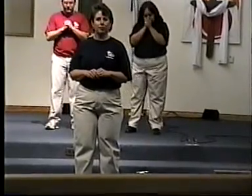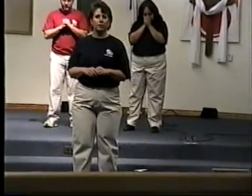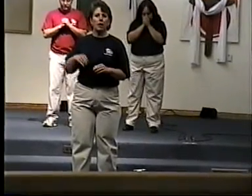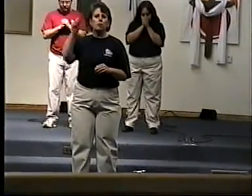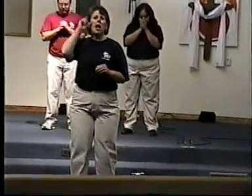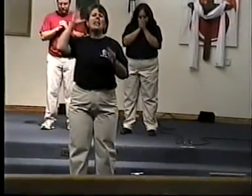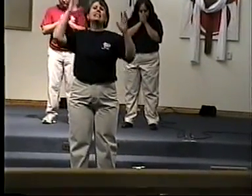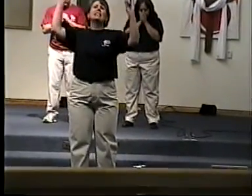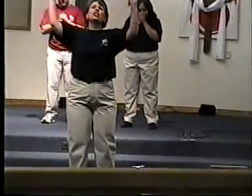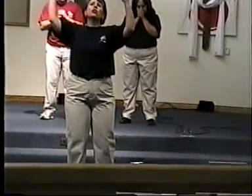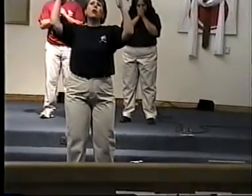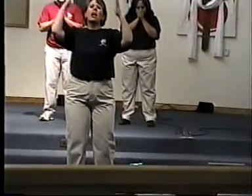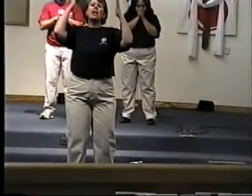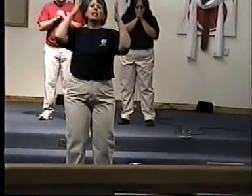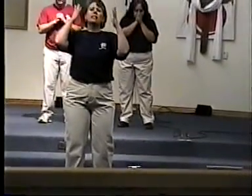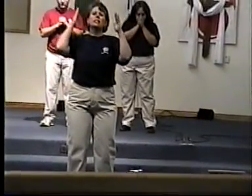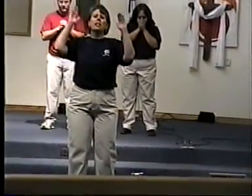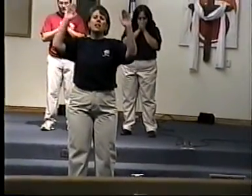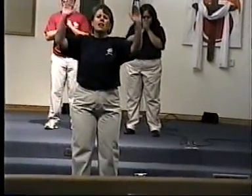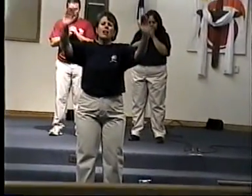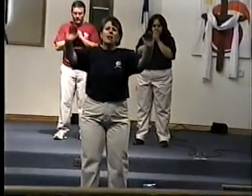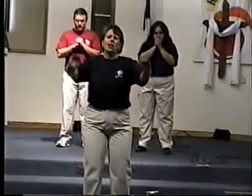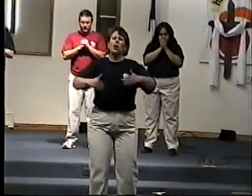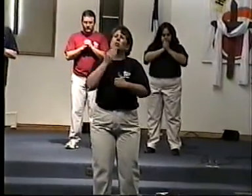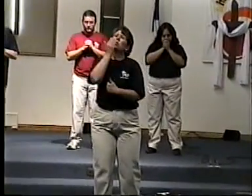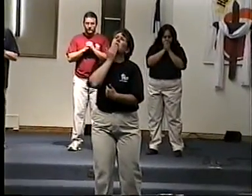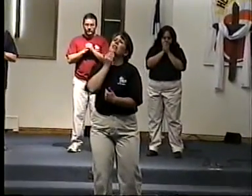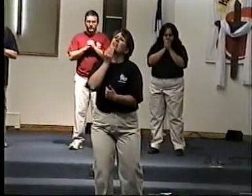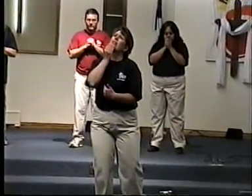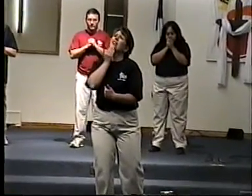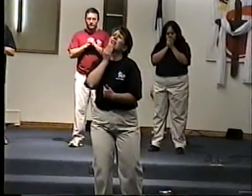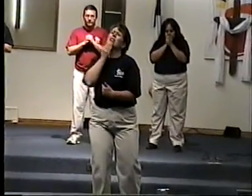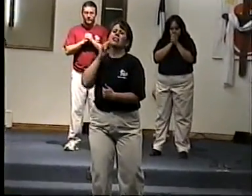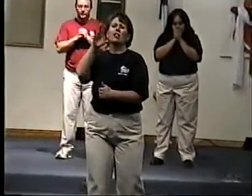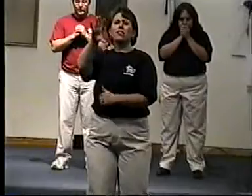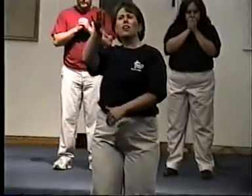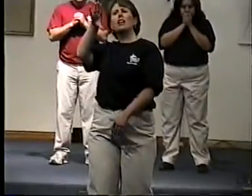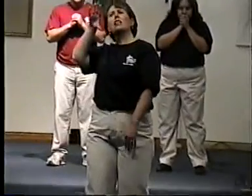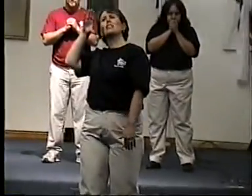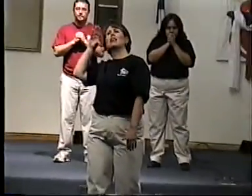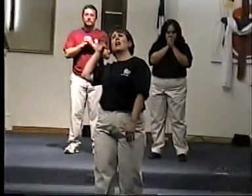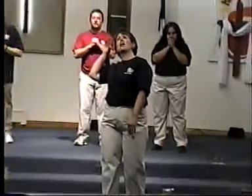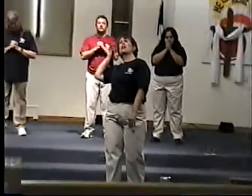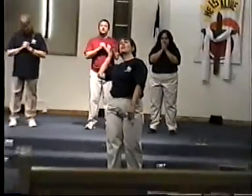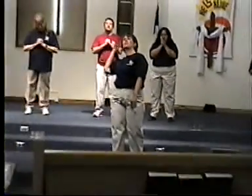Amazing Grace How sweet the sound